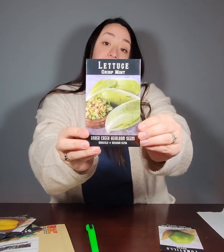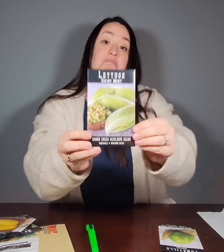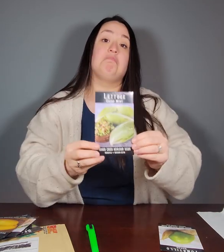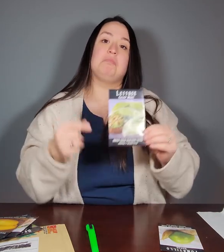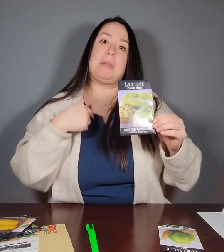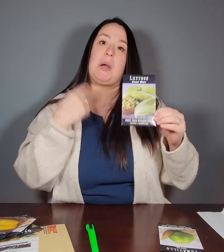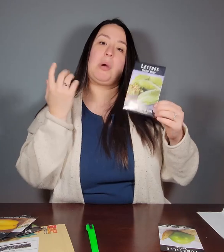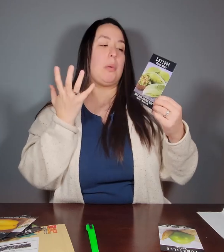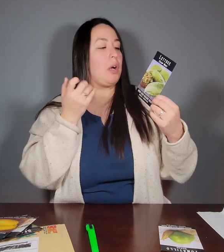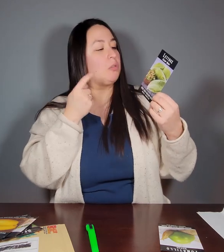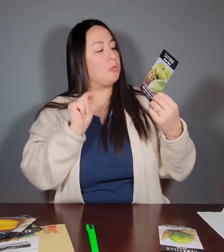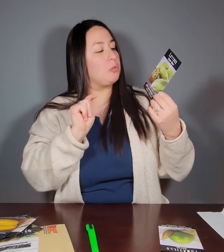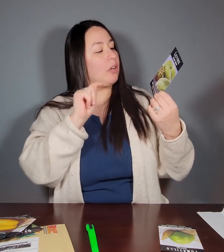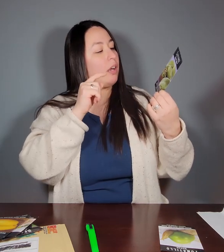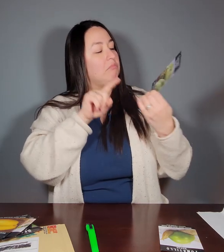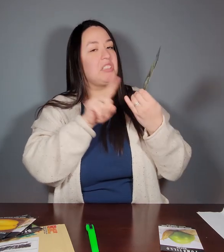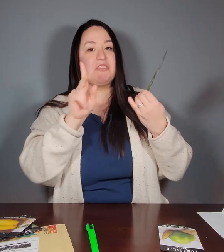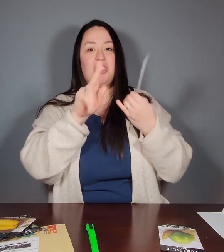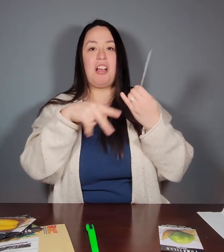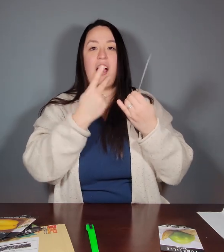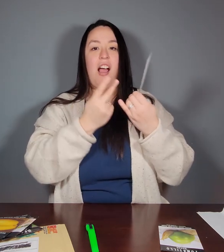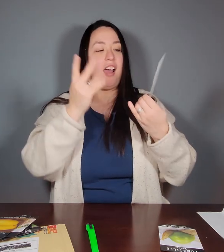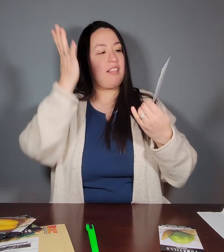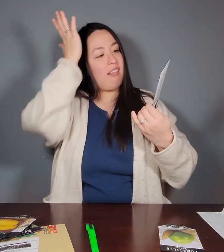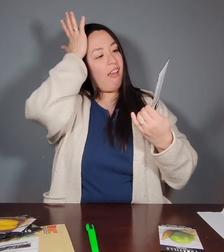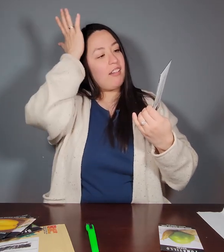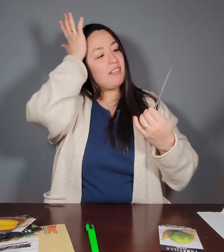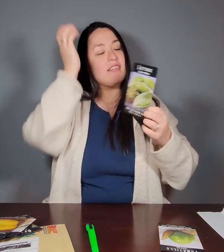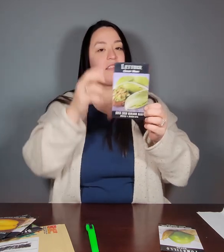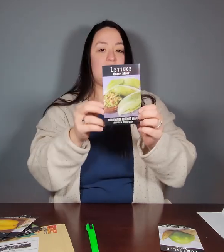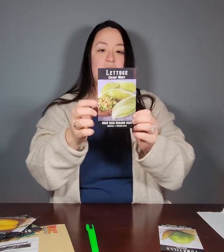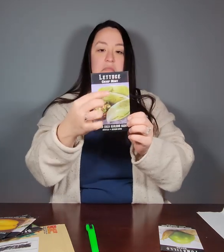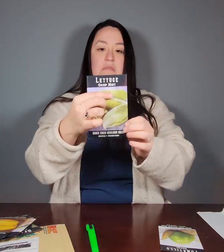This is just something I thought I would want to try. It's a different kind of lettuce than I have.